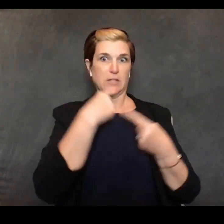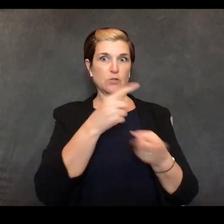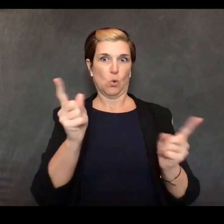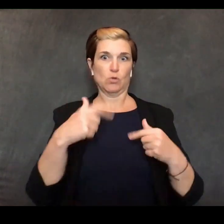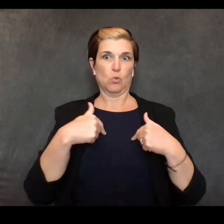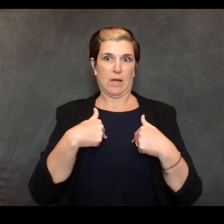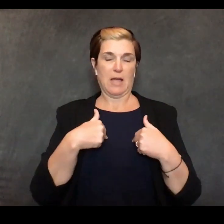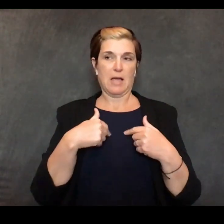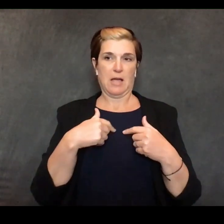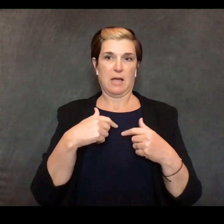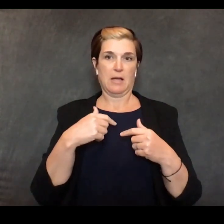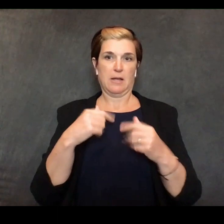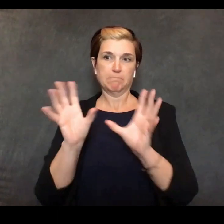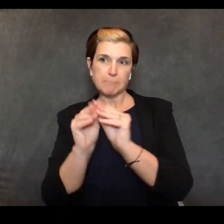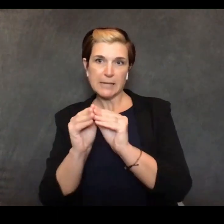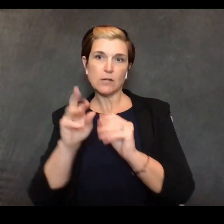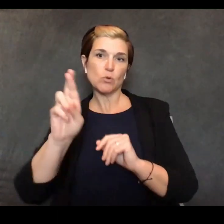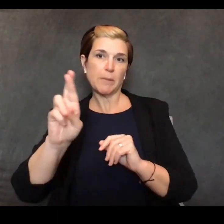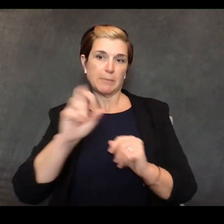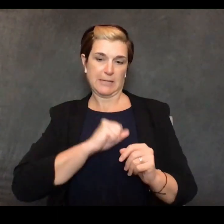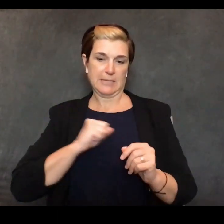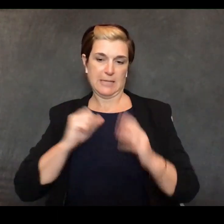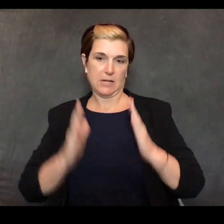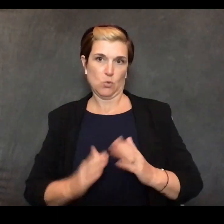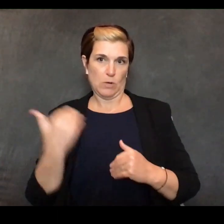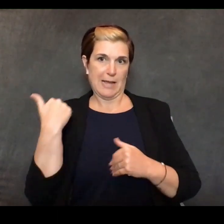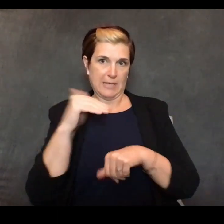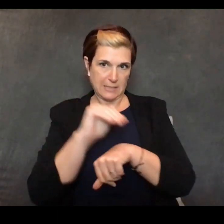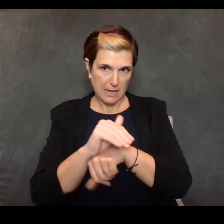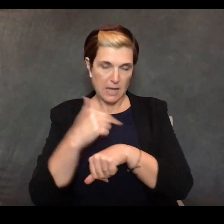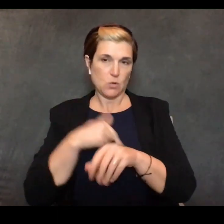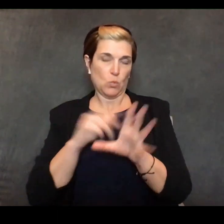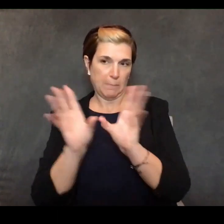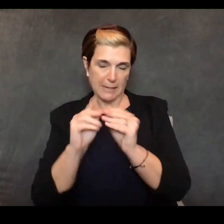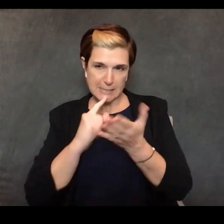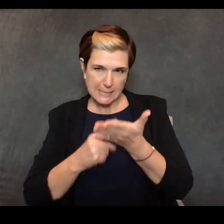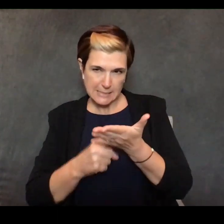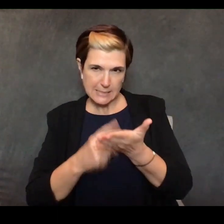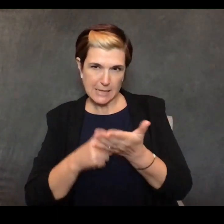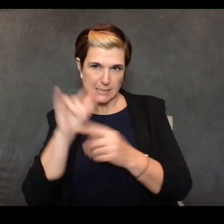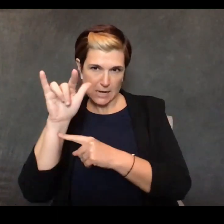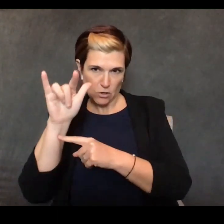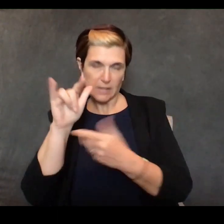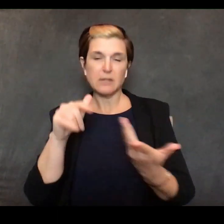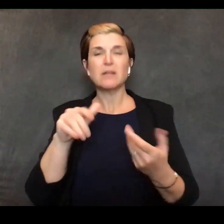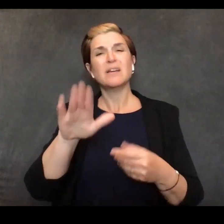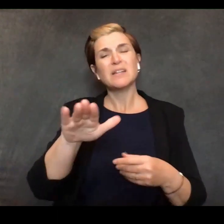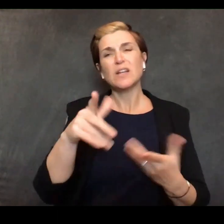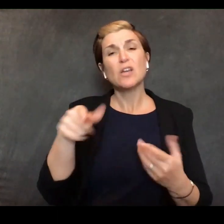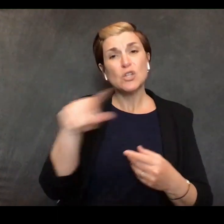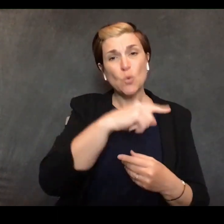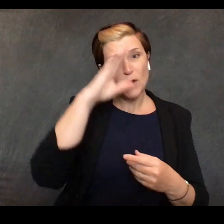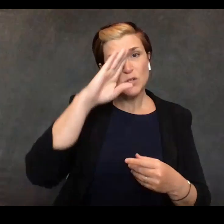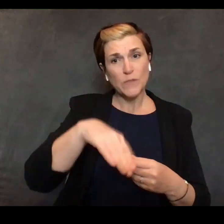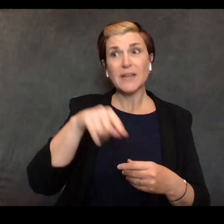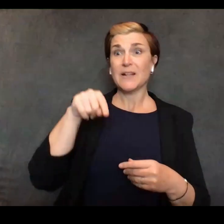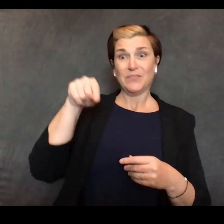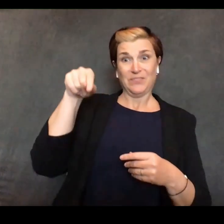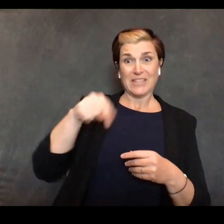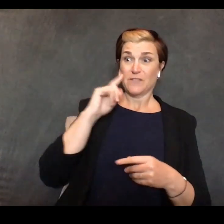senators last night i've discussed that with them i think as you know this is worse than nine eleven for the airline industry this